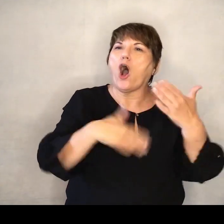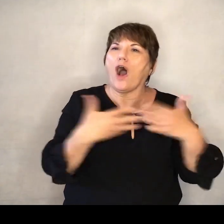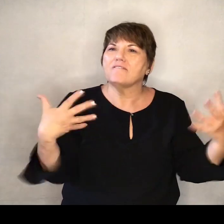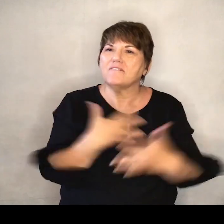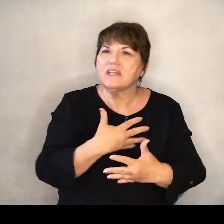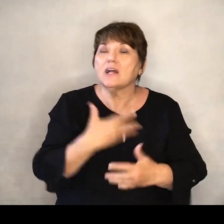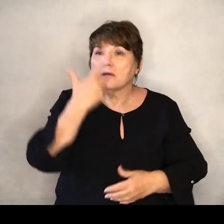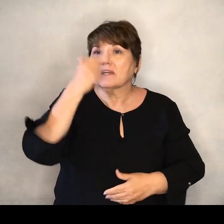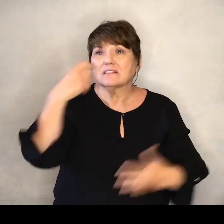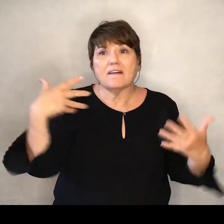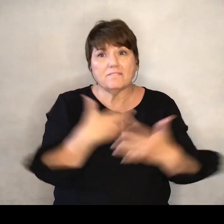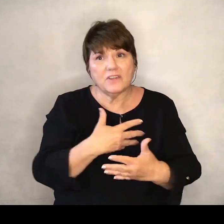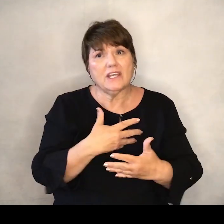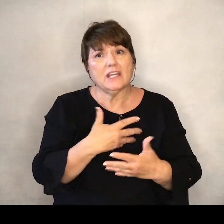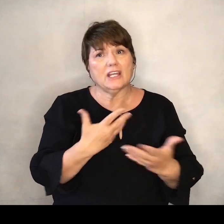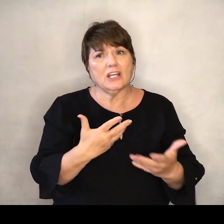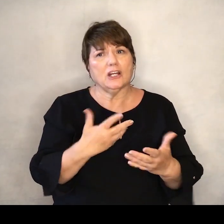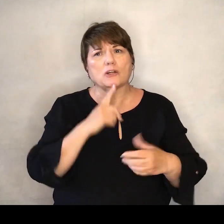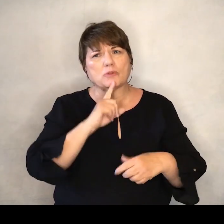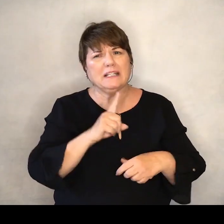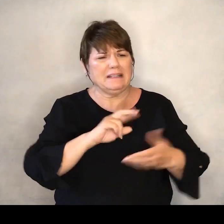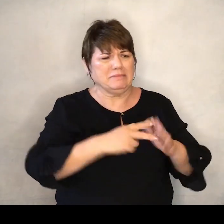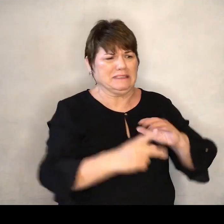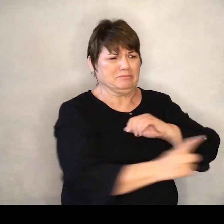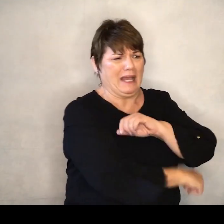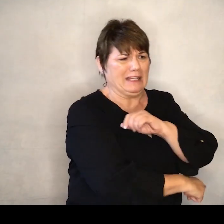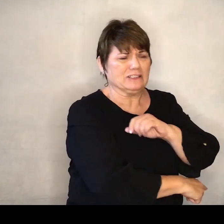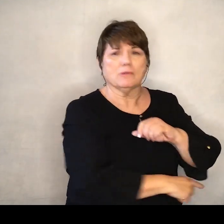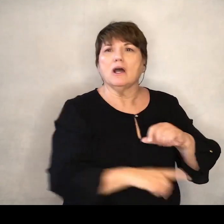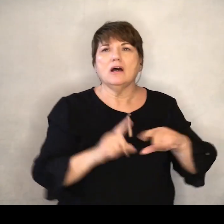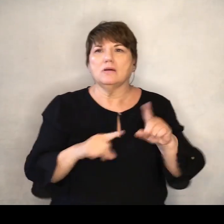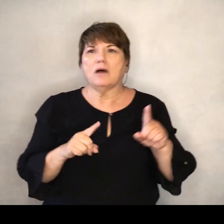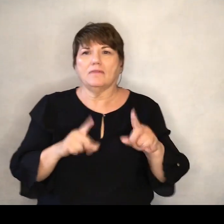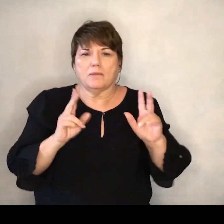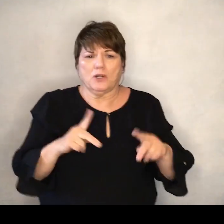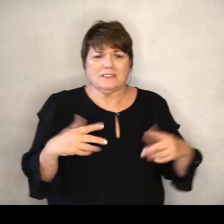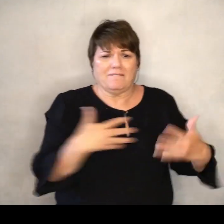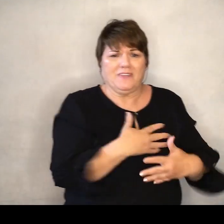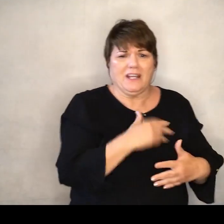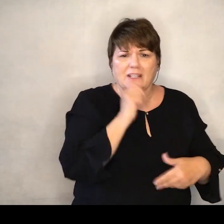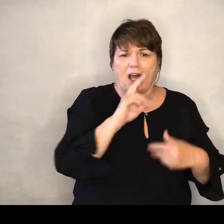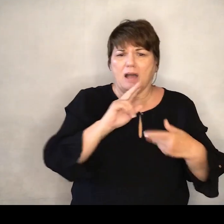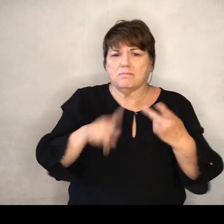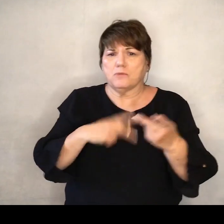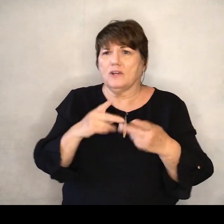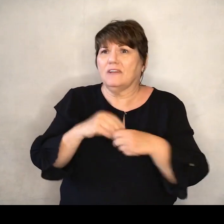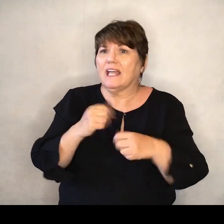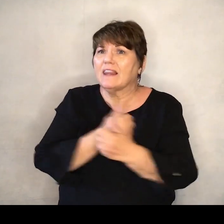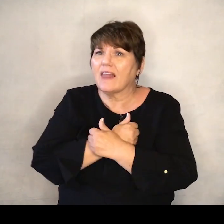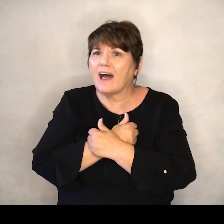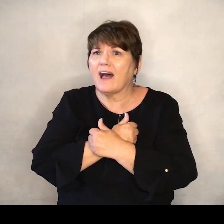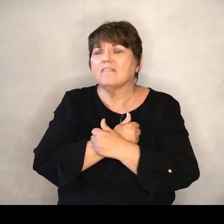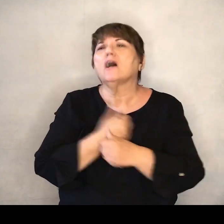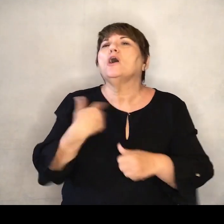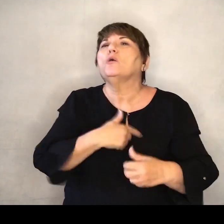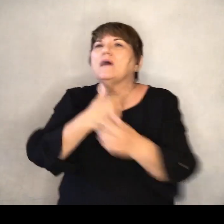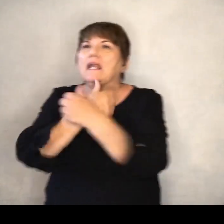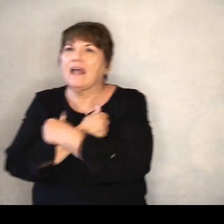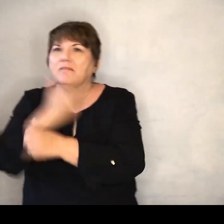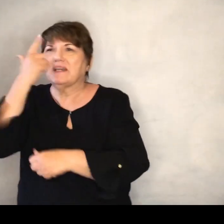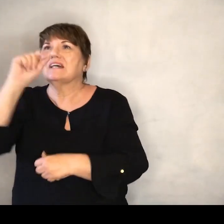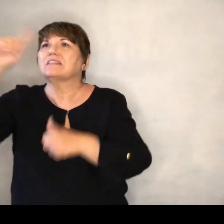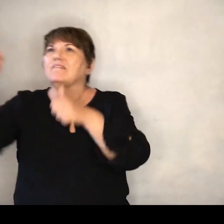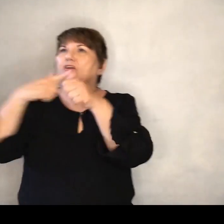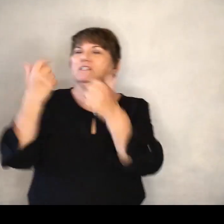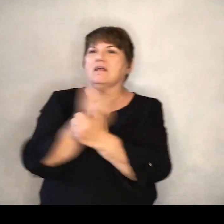Because fear has to do with punishment. The one who fears is not made perfect in love. We love because he